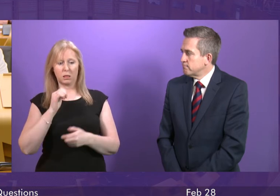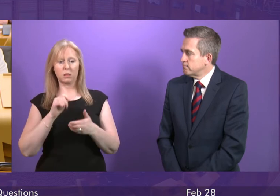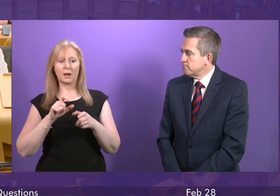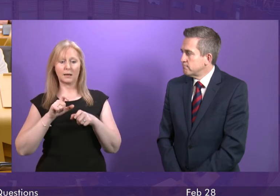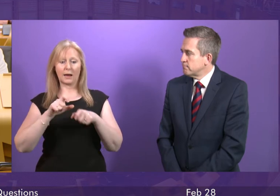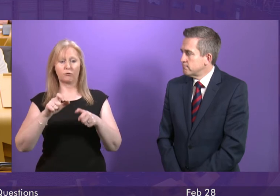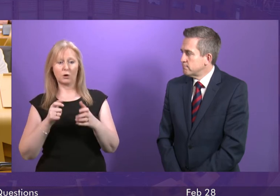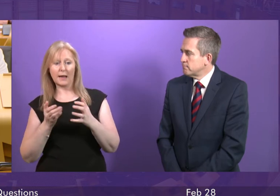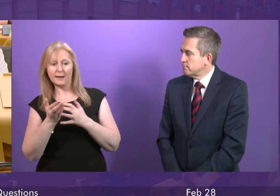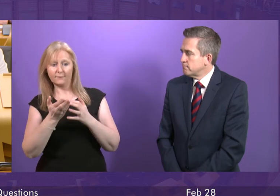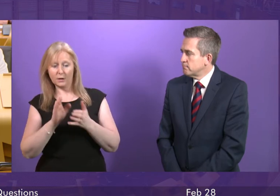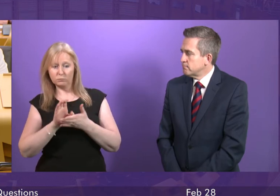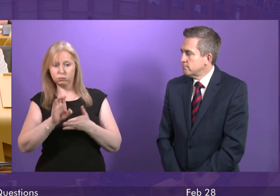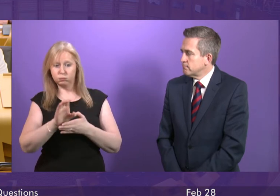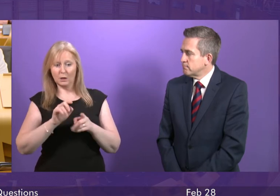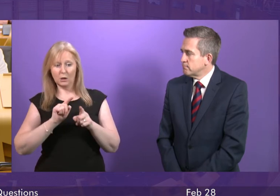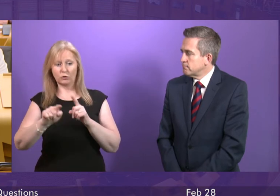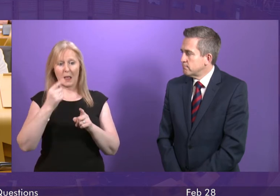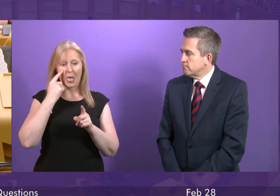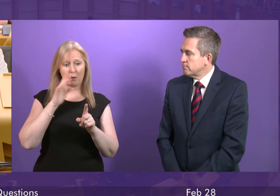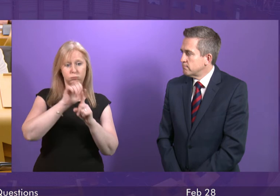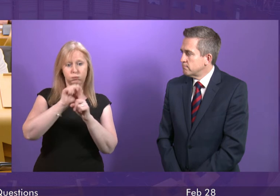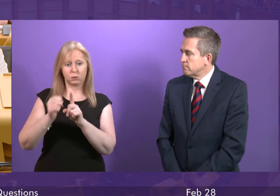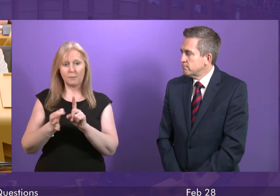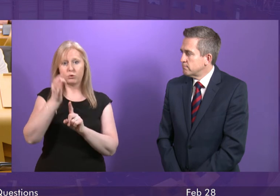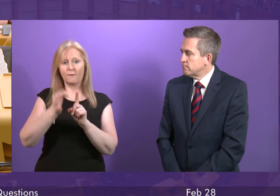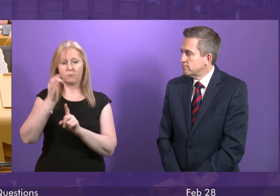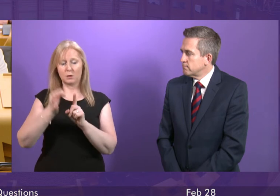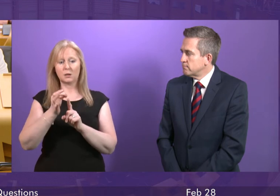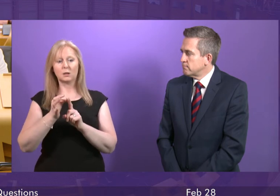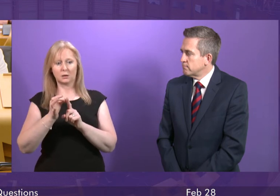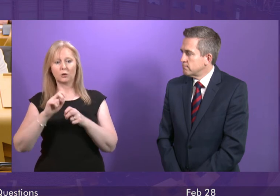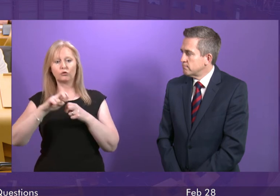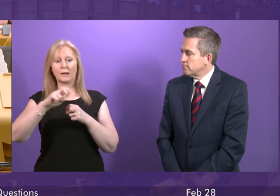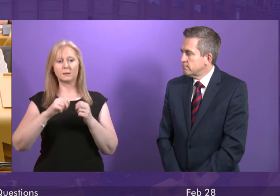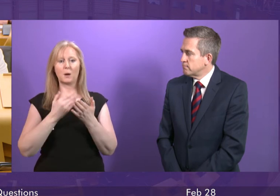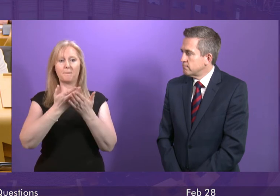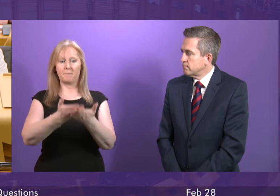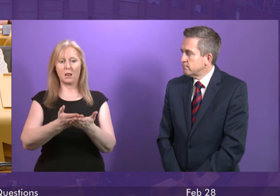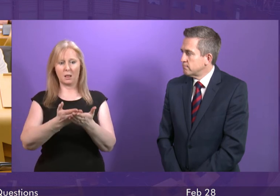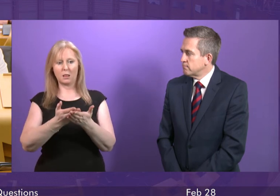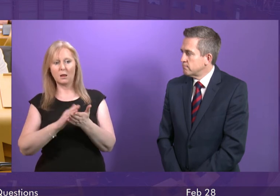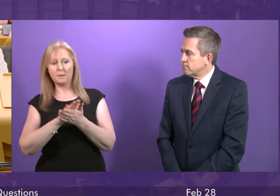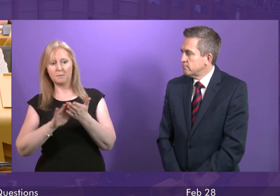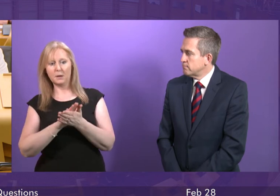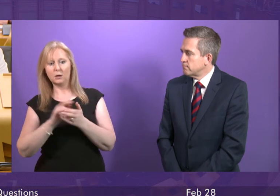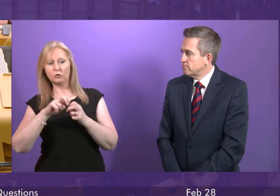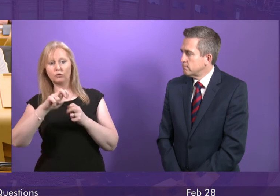and look for improvements where we can. The transport bill, of course, aims to give local transport authorities more flexibility around bus